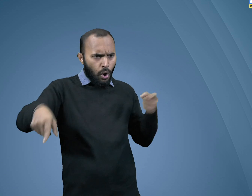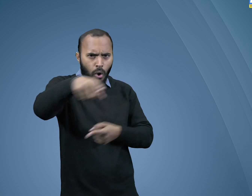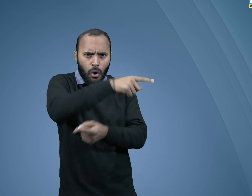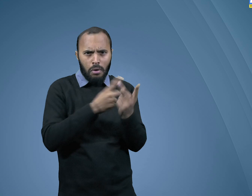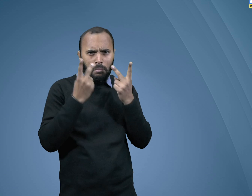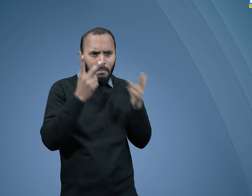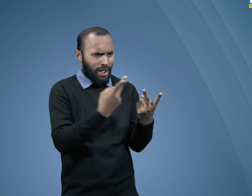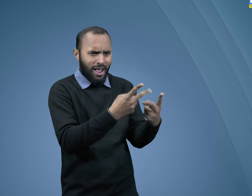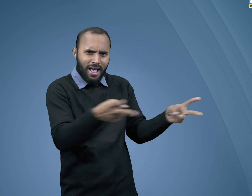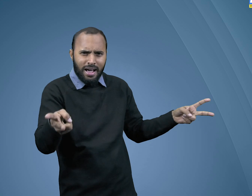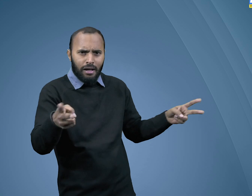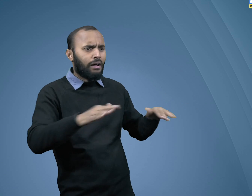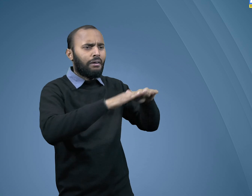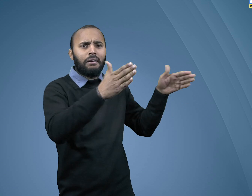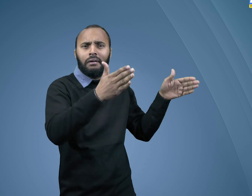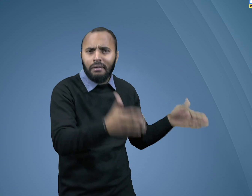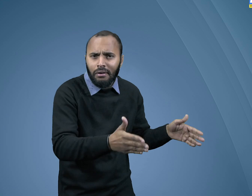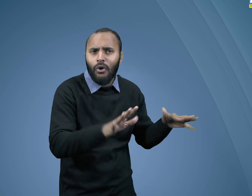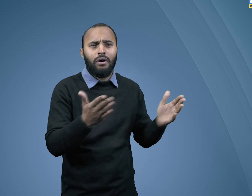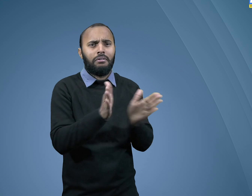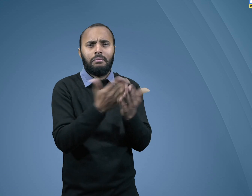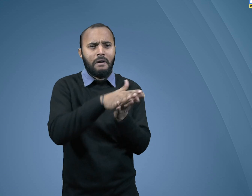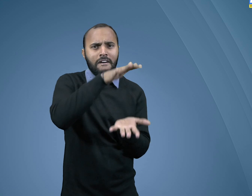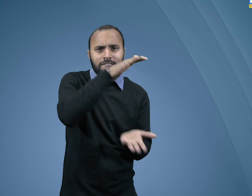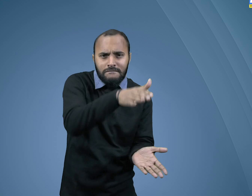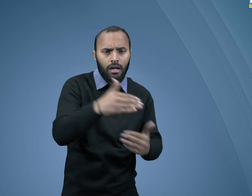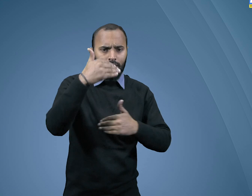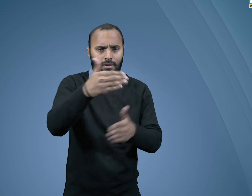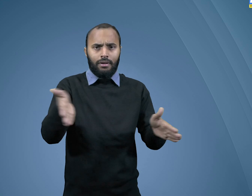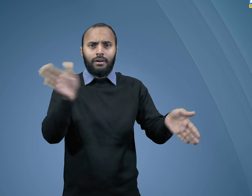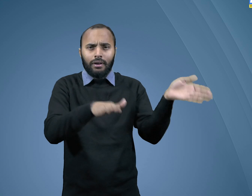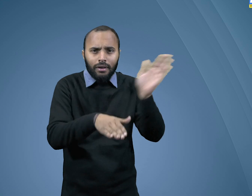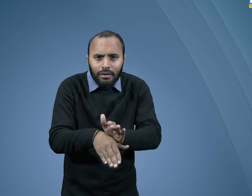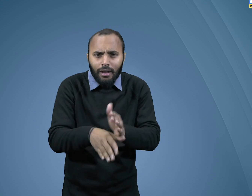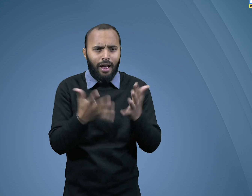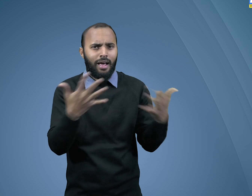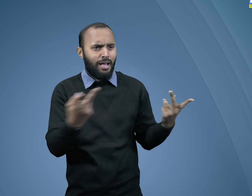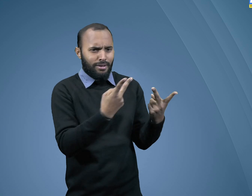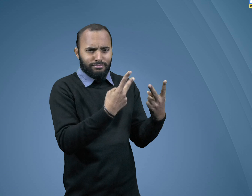We see many objects around us like table, books, cupboard, etc.